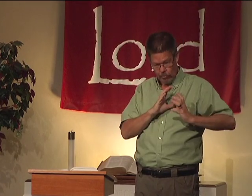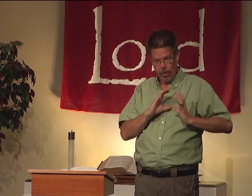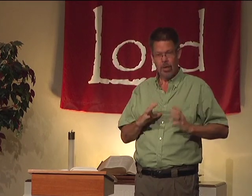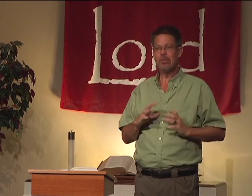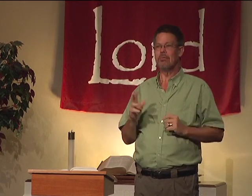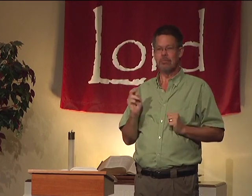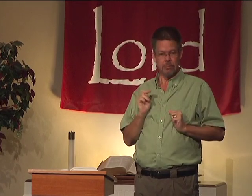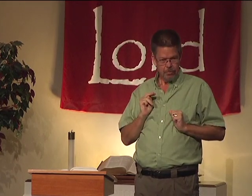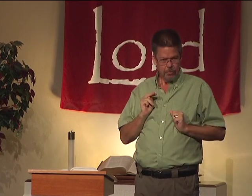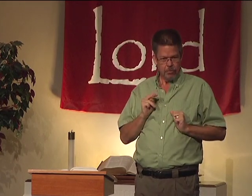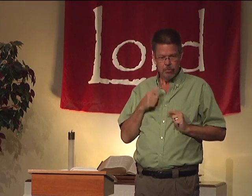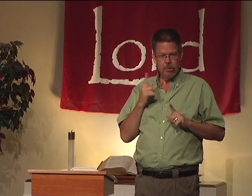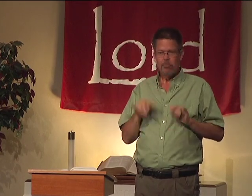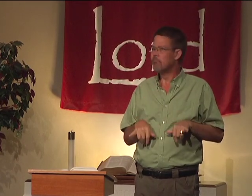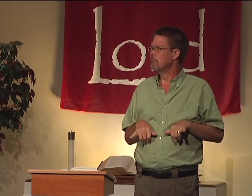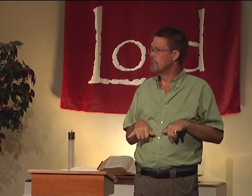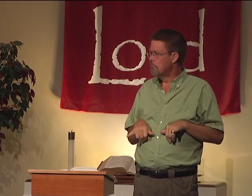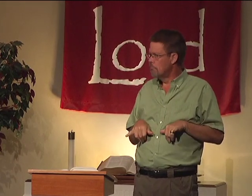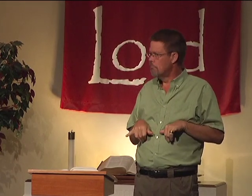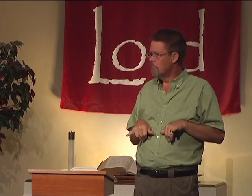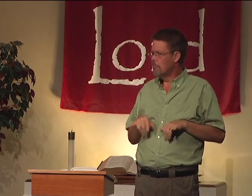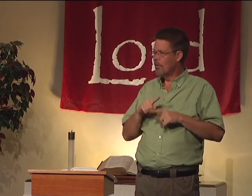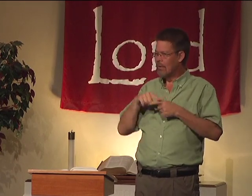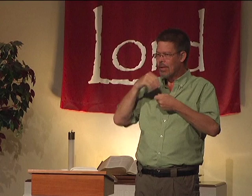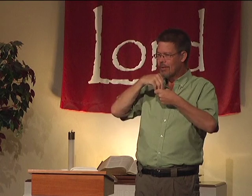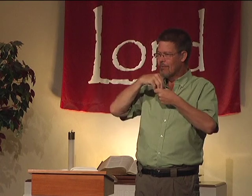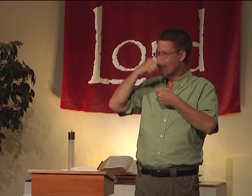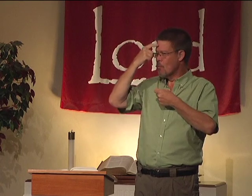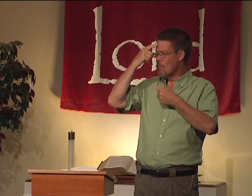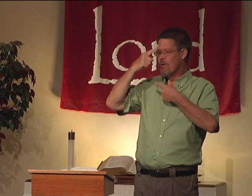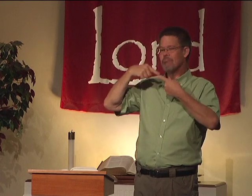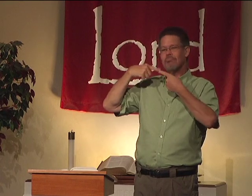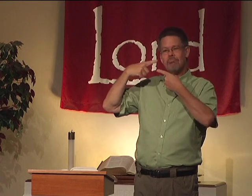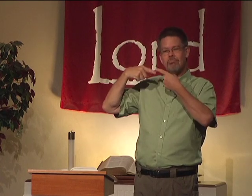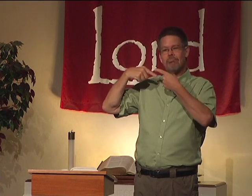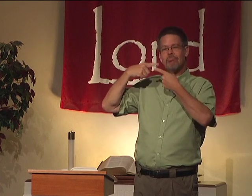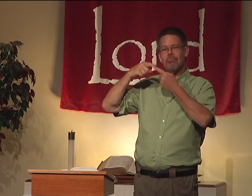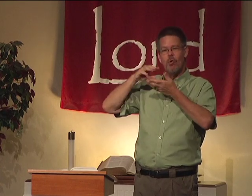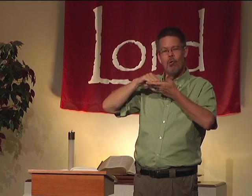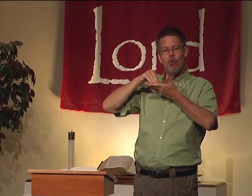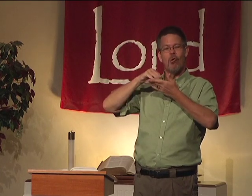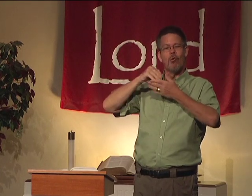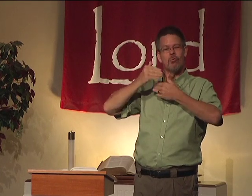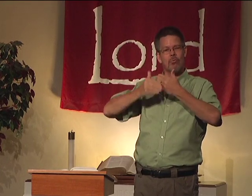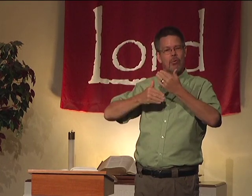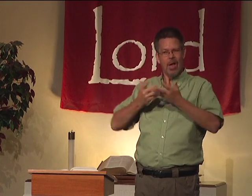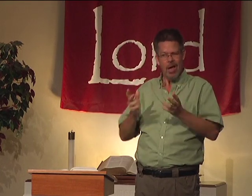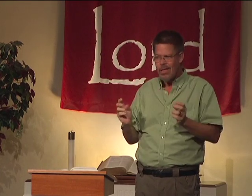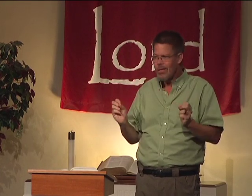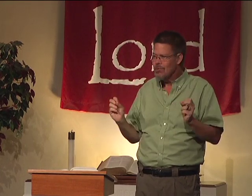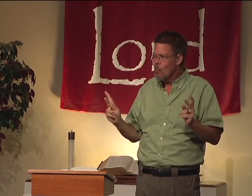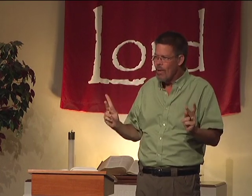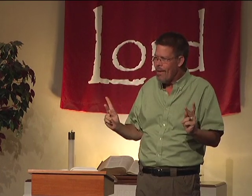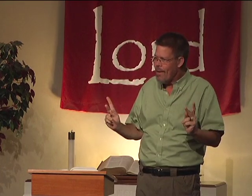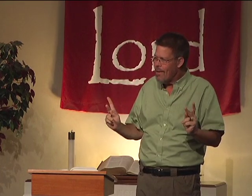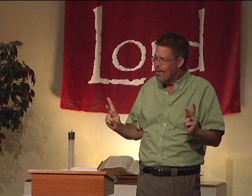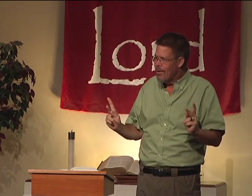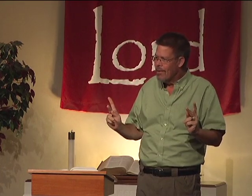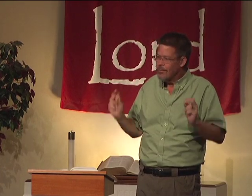And some people take Jesus Christ into their heart and they seem just the same. But in their minds they may be learning. It's